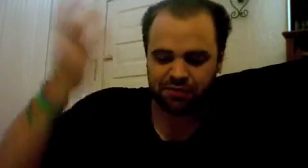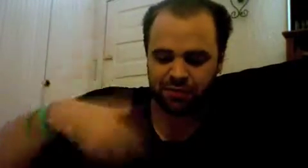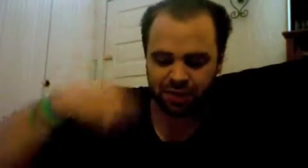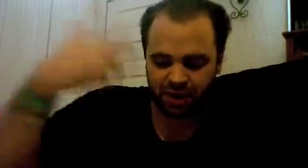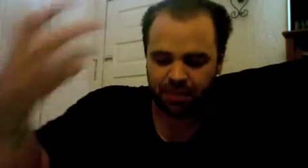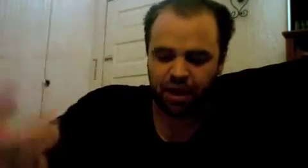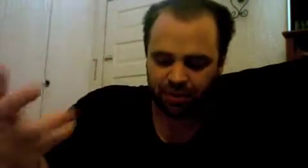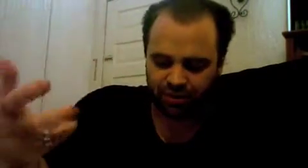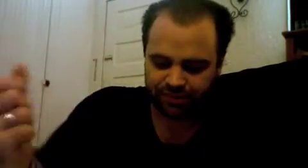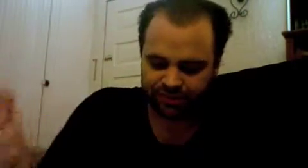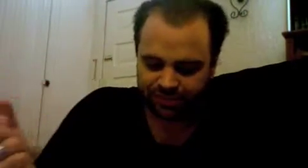of a becoming other